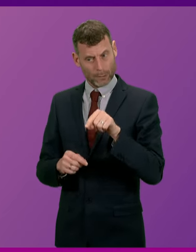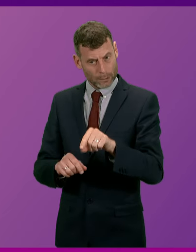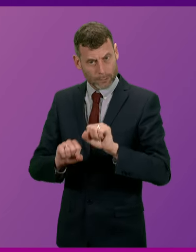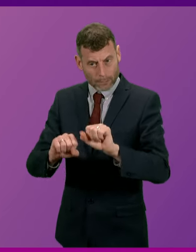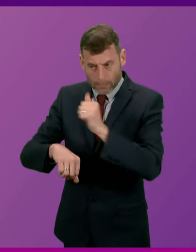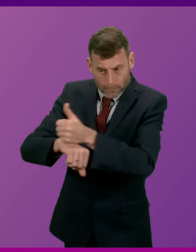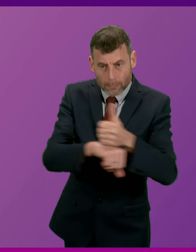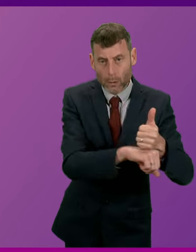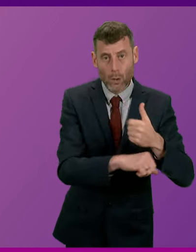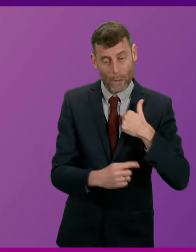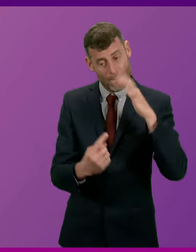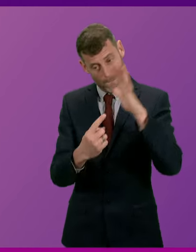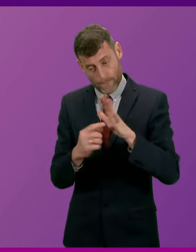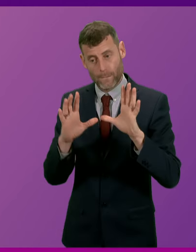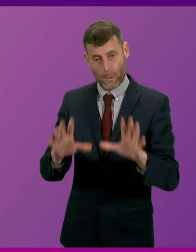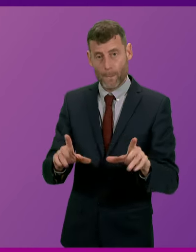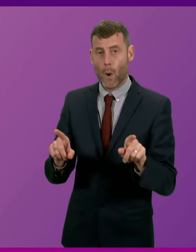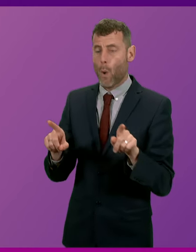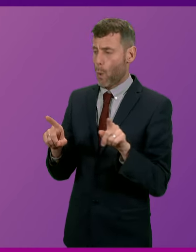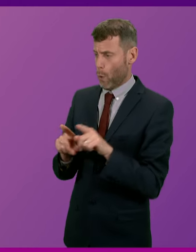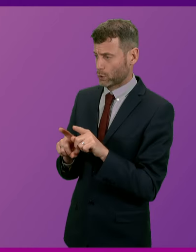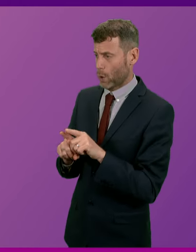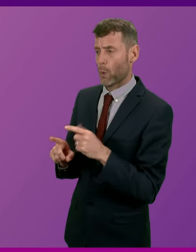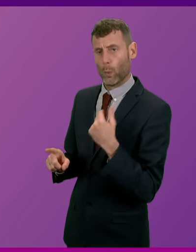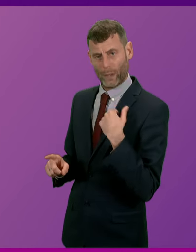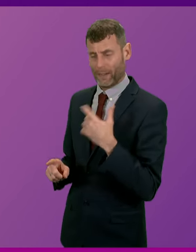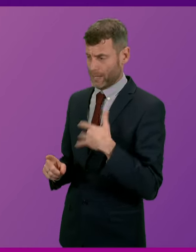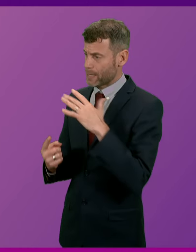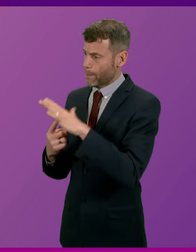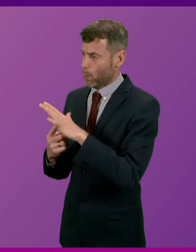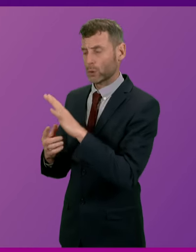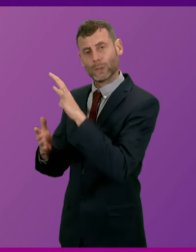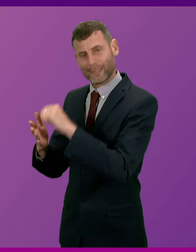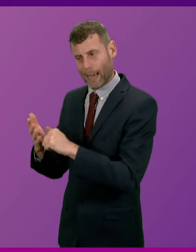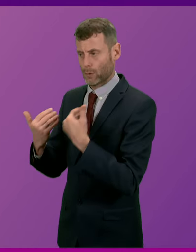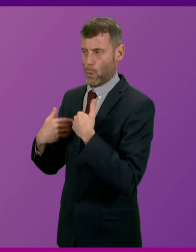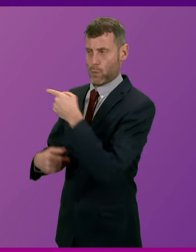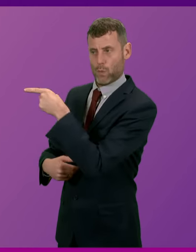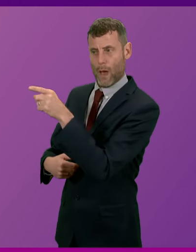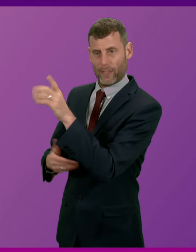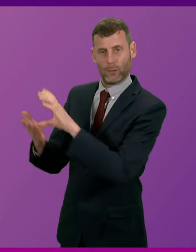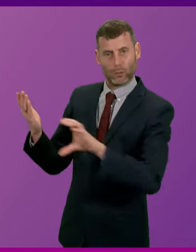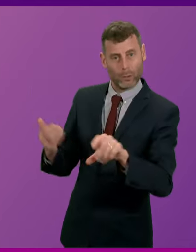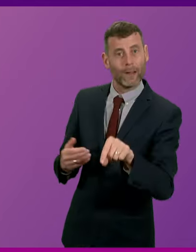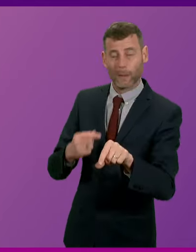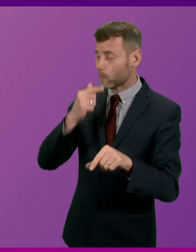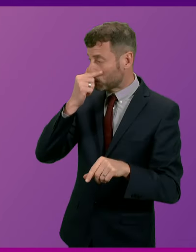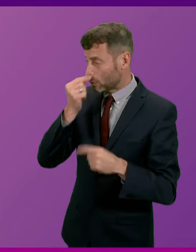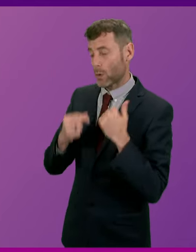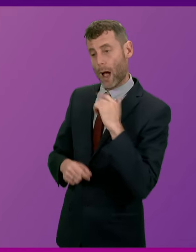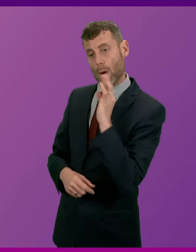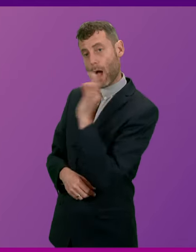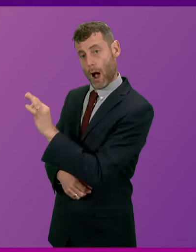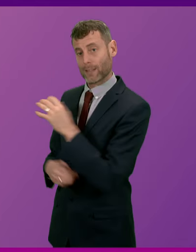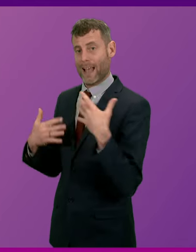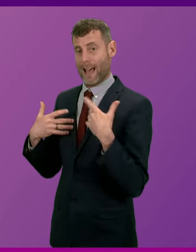as opposed to prioritising tax cuts for the wealthy, in exact contrast to the UK Conservative Government. So I will, of course, ask the Health Secretary to